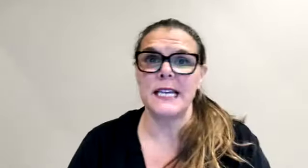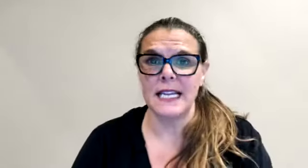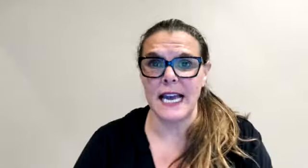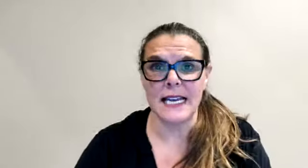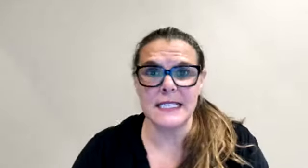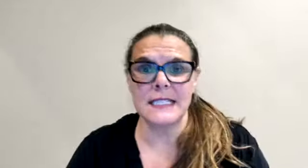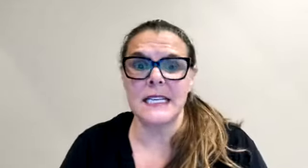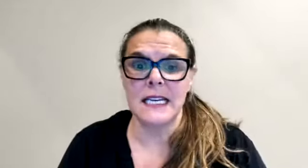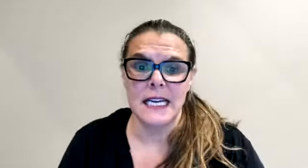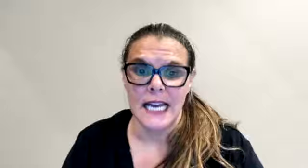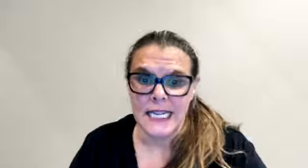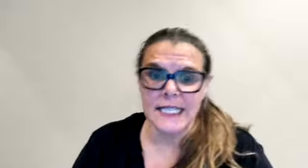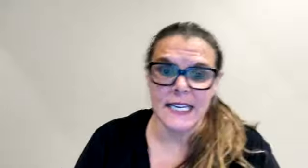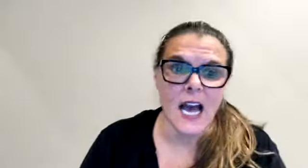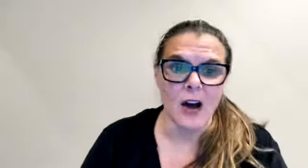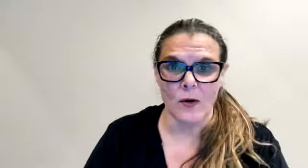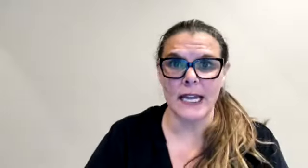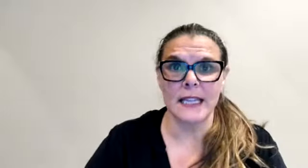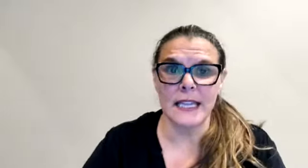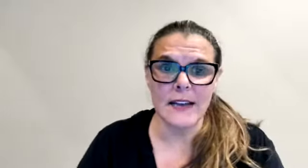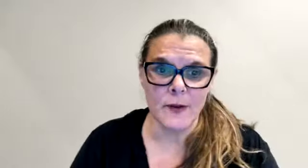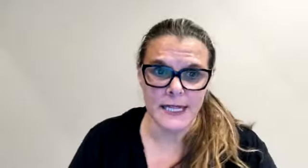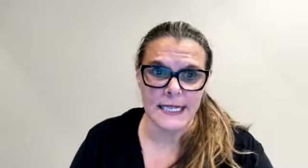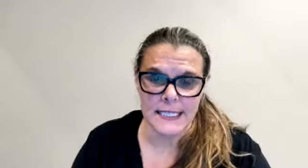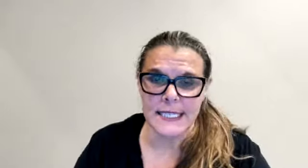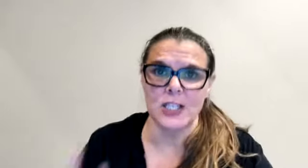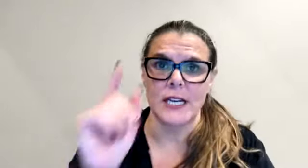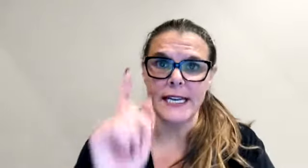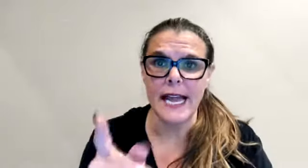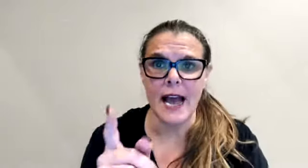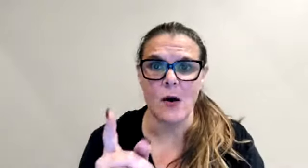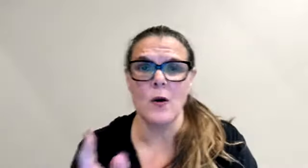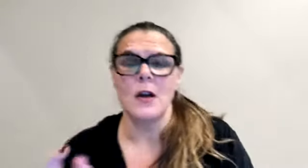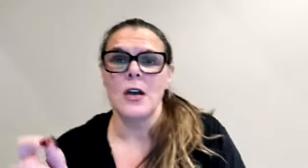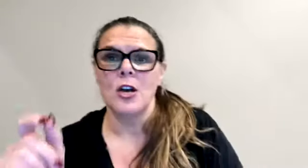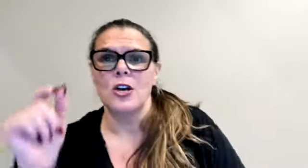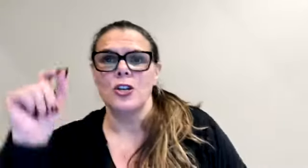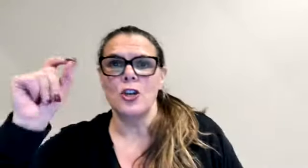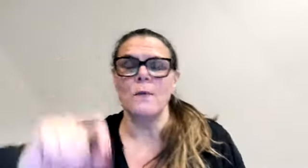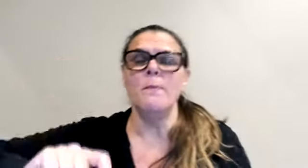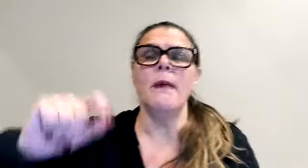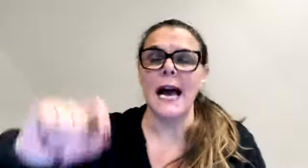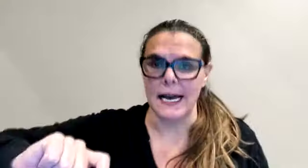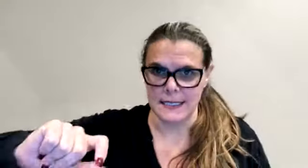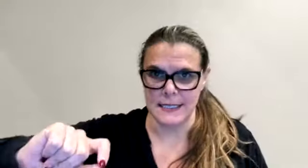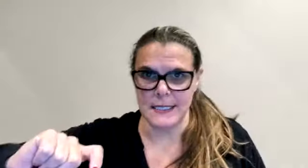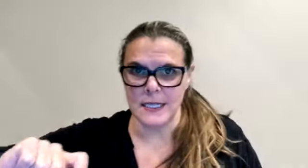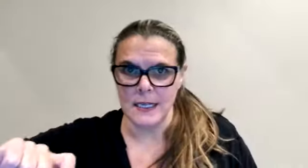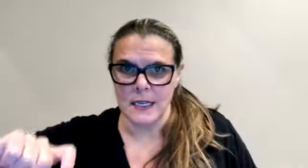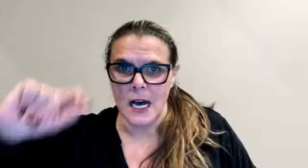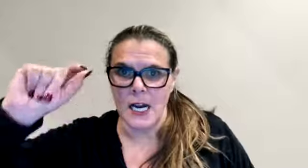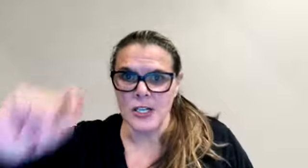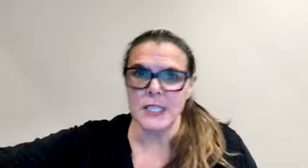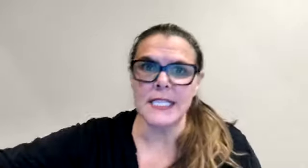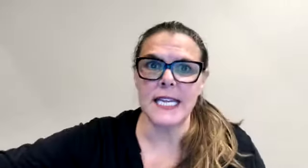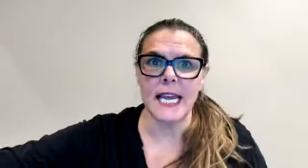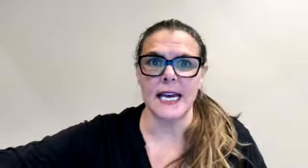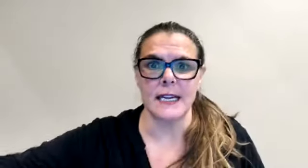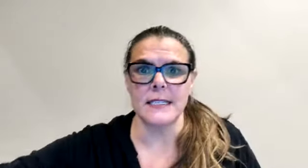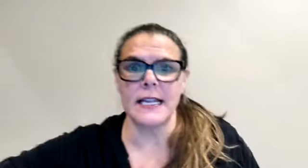yes, it's a no. And live with that decision. Now, you must understand that